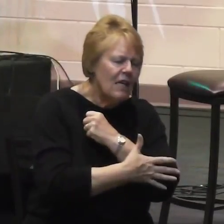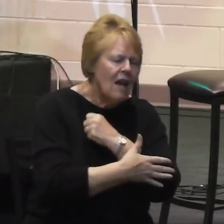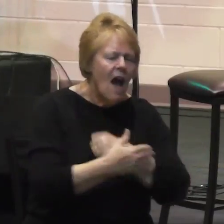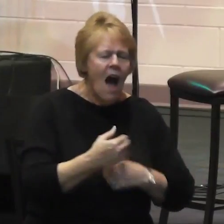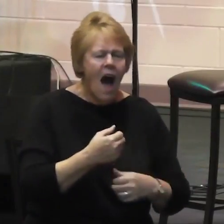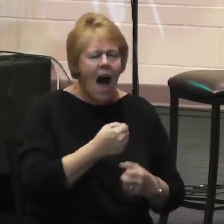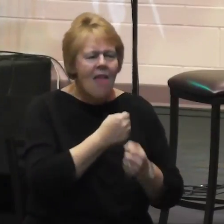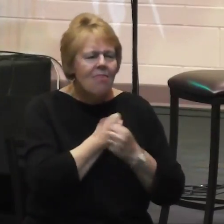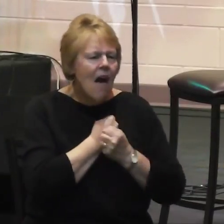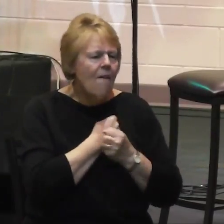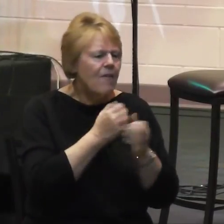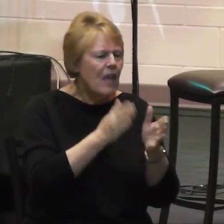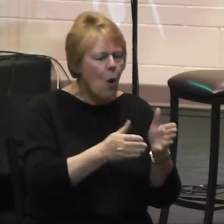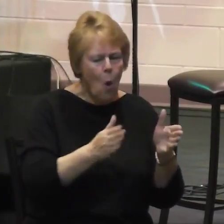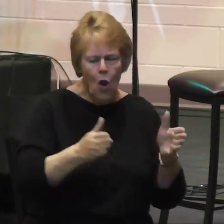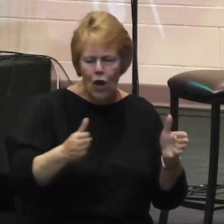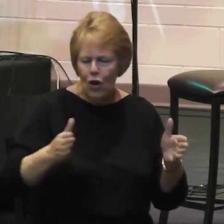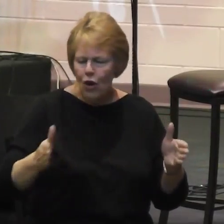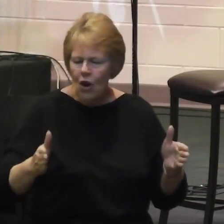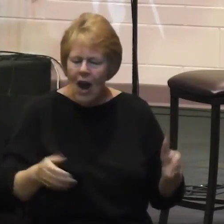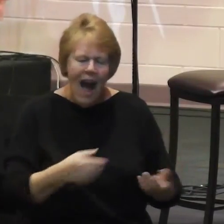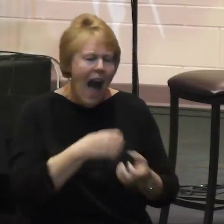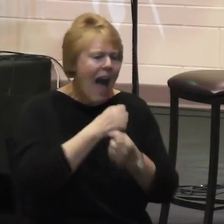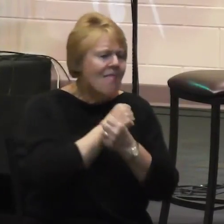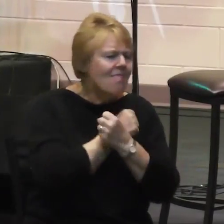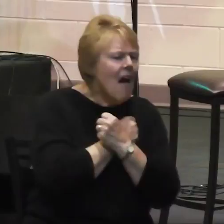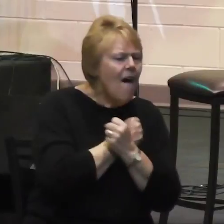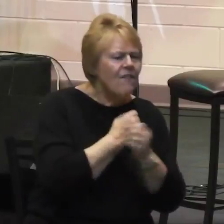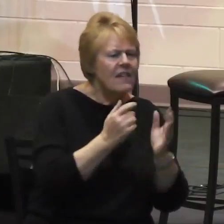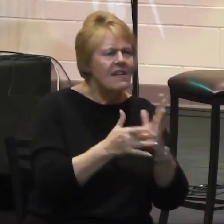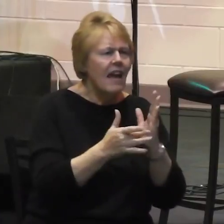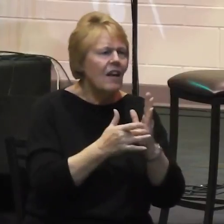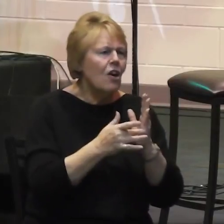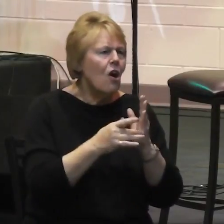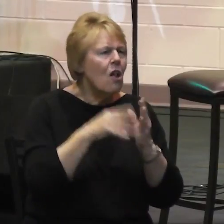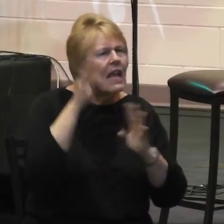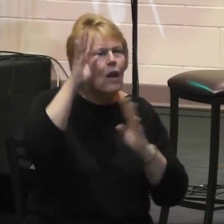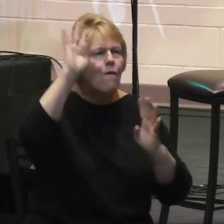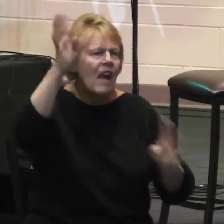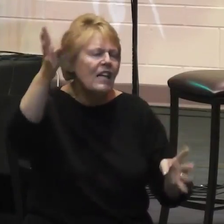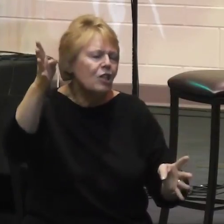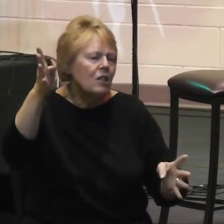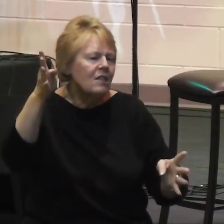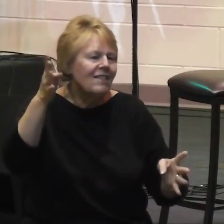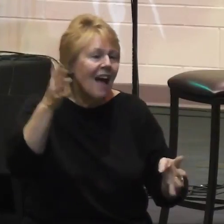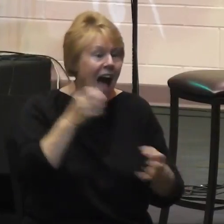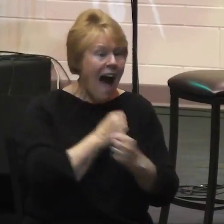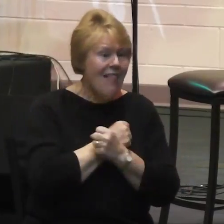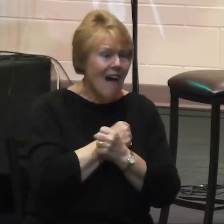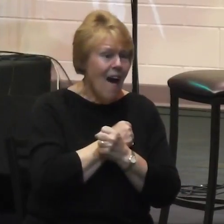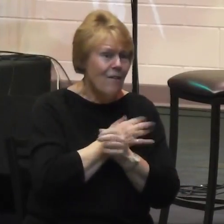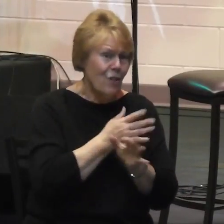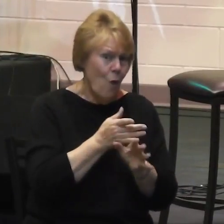love, you know, the way, the technological innovations. I love, so far, the people.